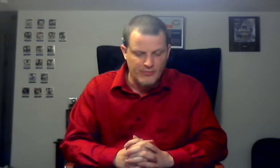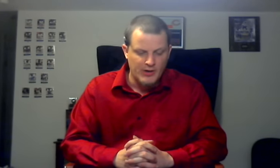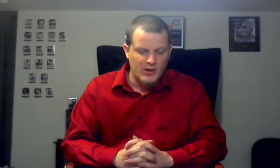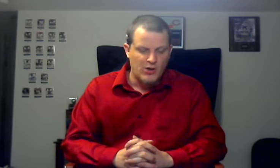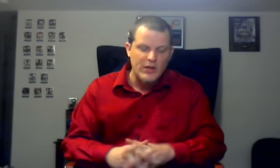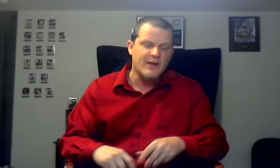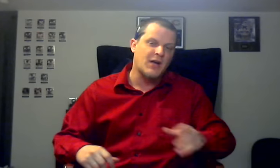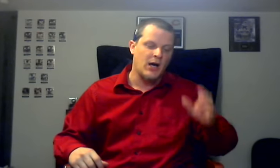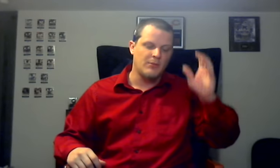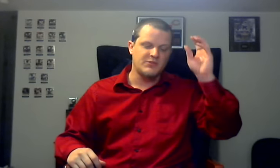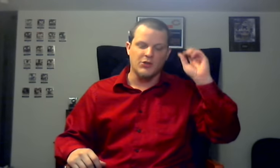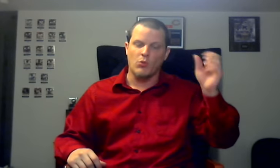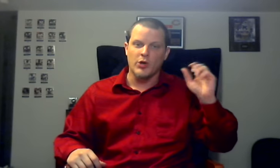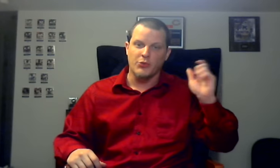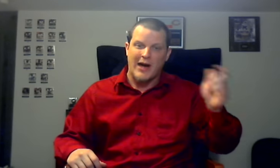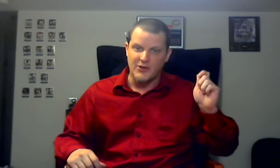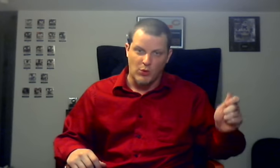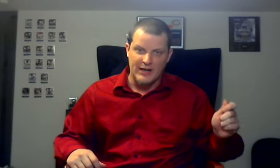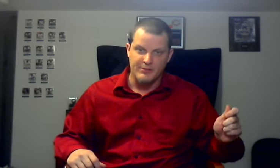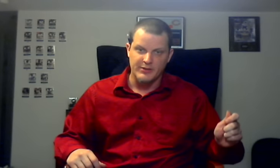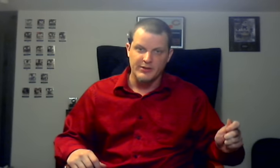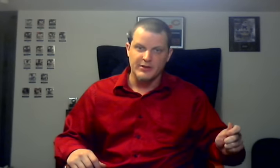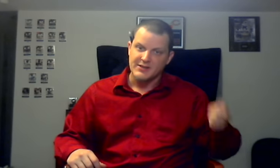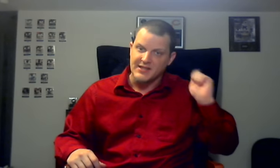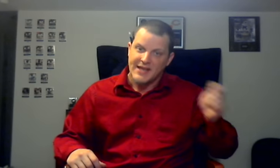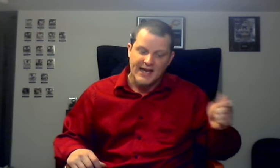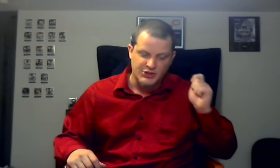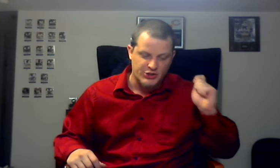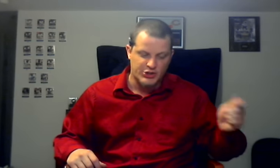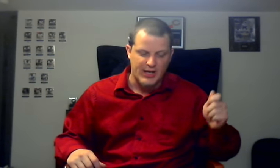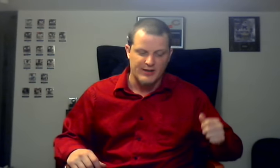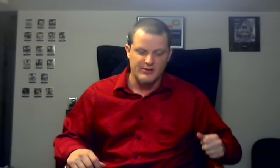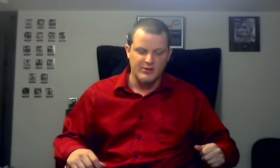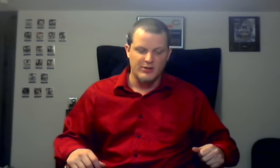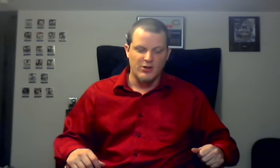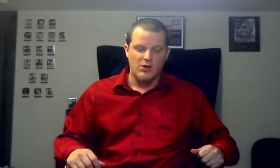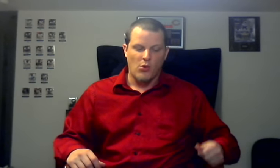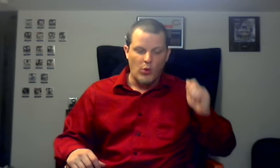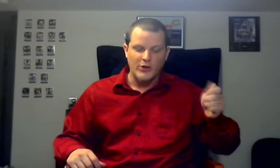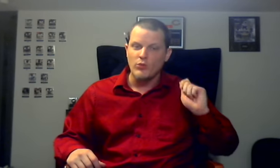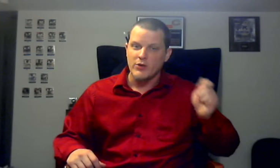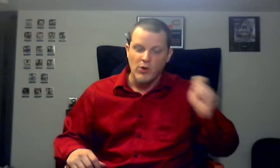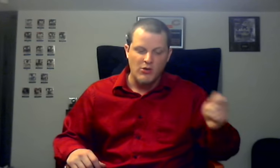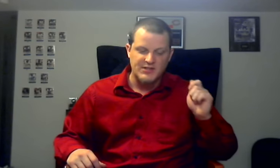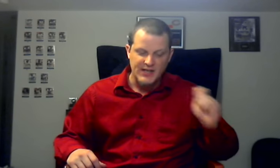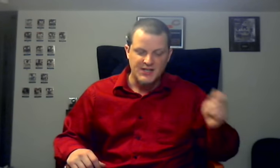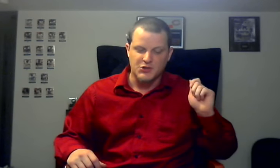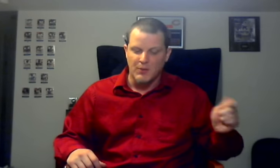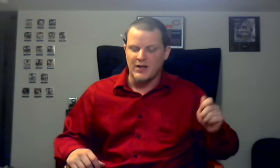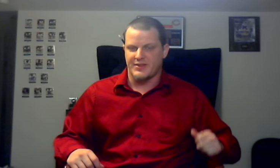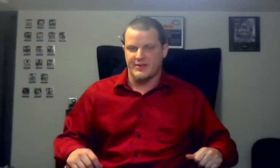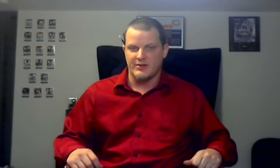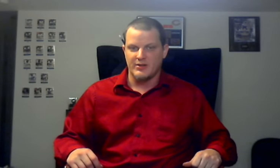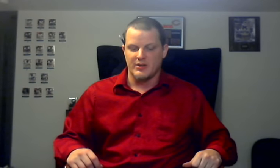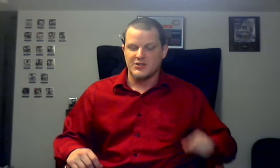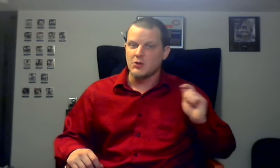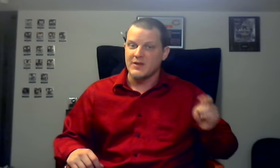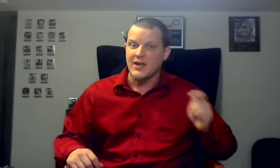We have come to the World Wide Web to cash a check. One we wrote each month to be